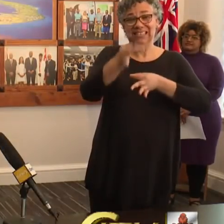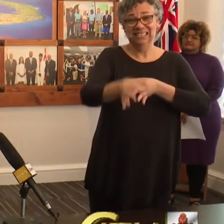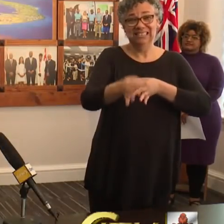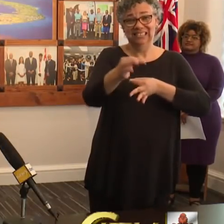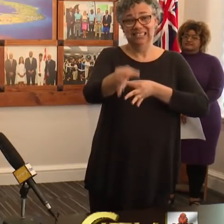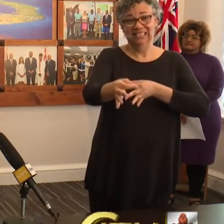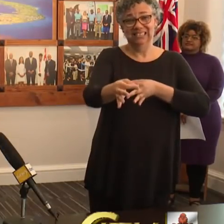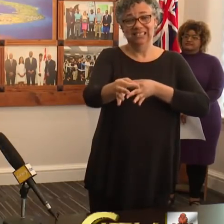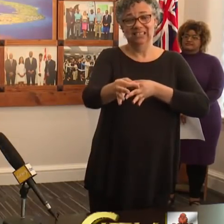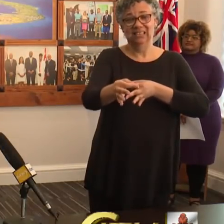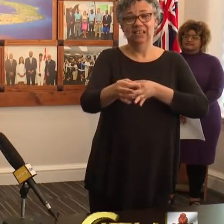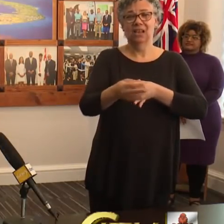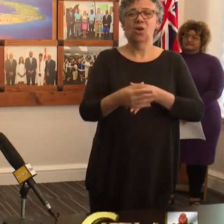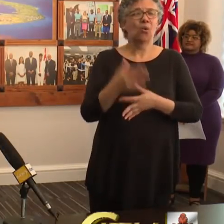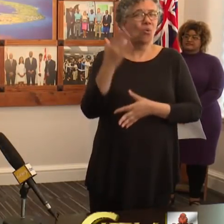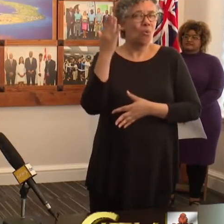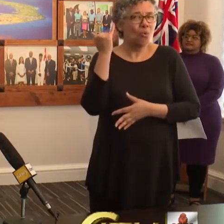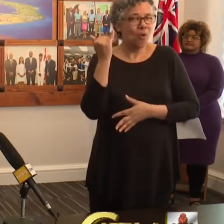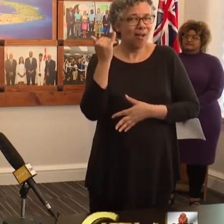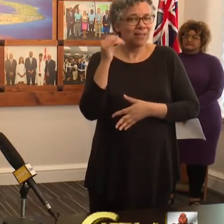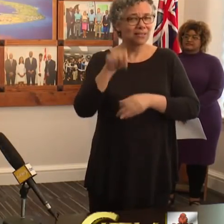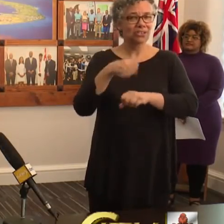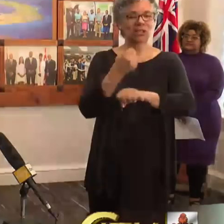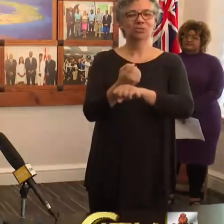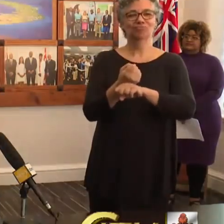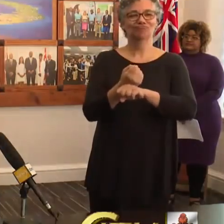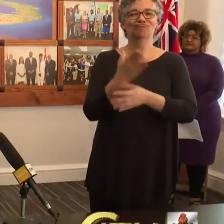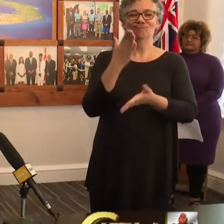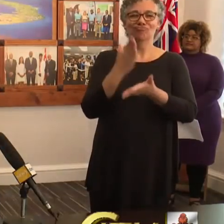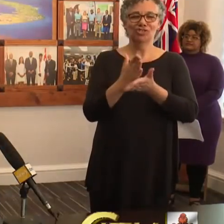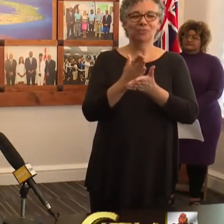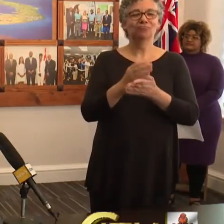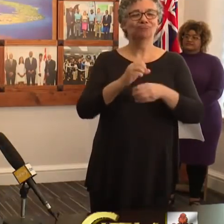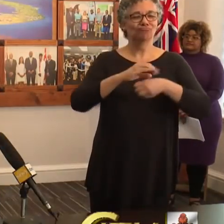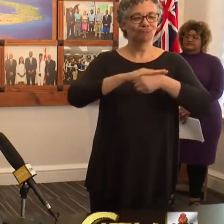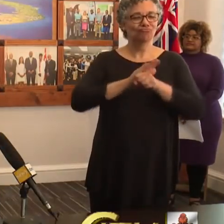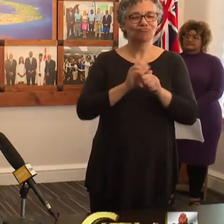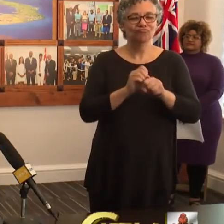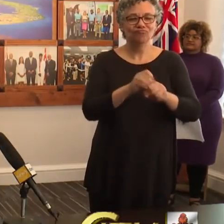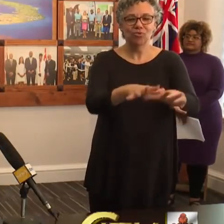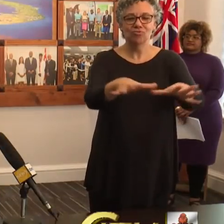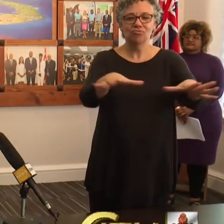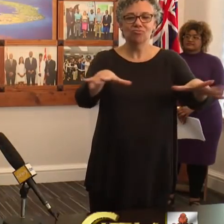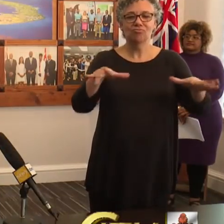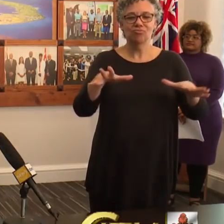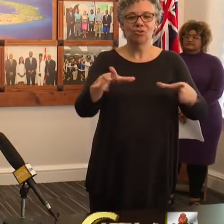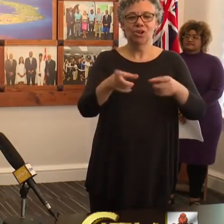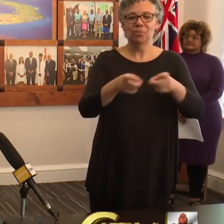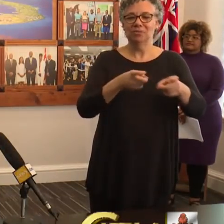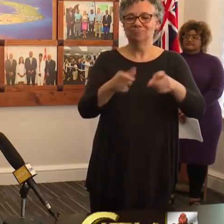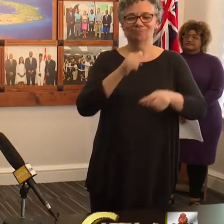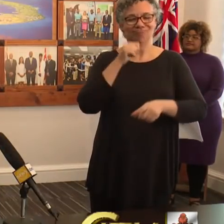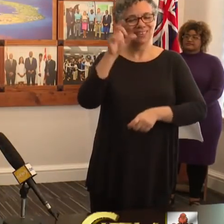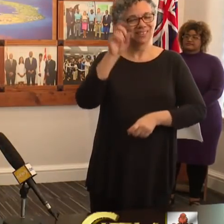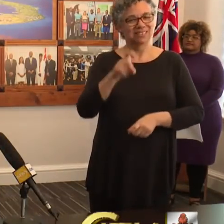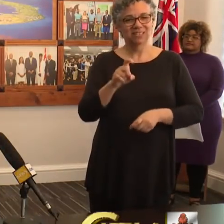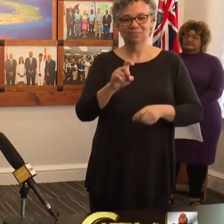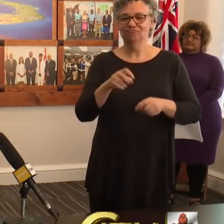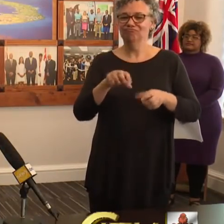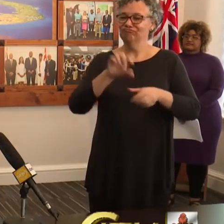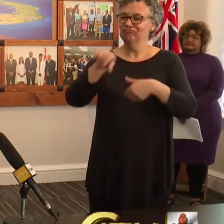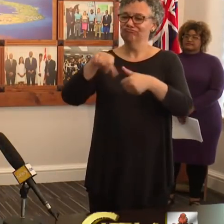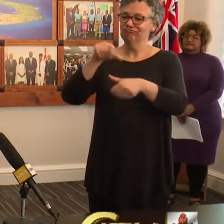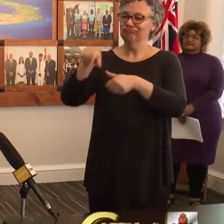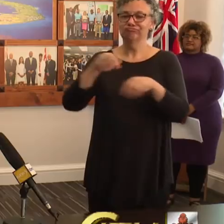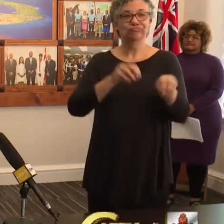The overall goal of the Shelter-in-Place is to restrict the transfer of COVID-19 by managing unnecessary social movement. Here are some